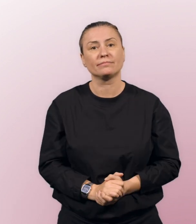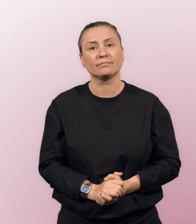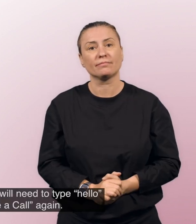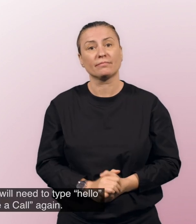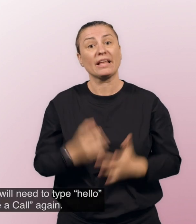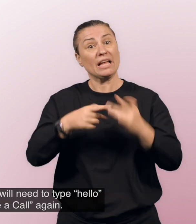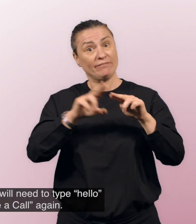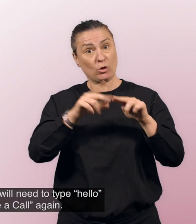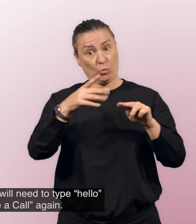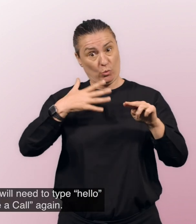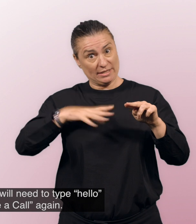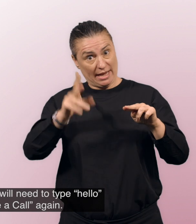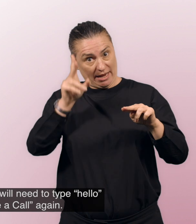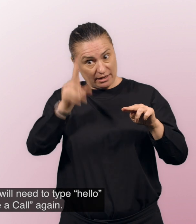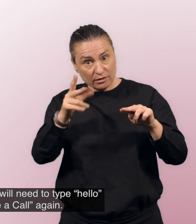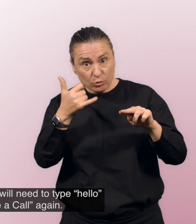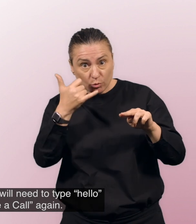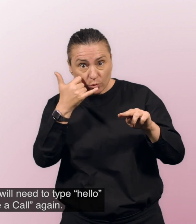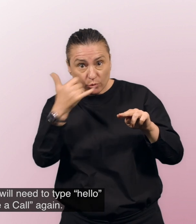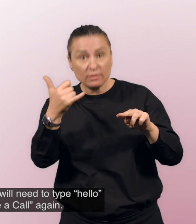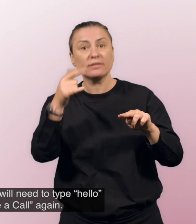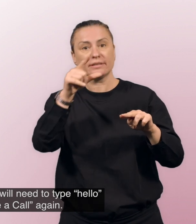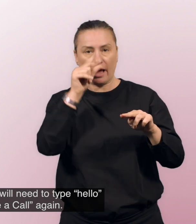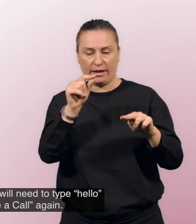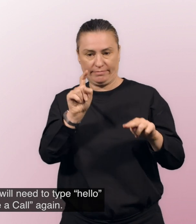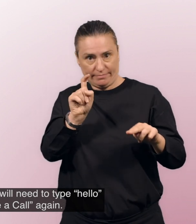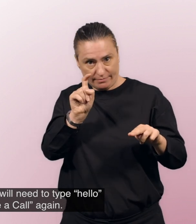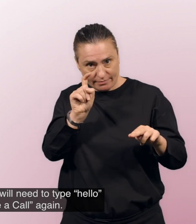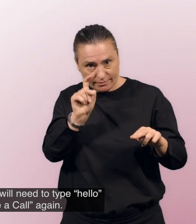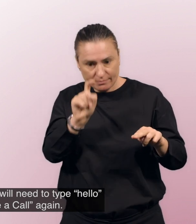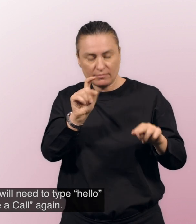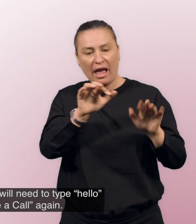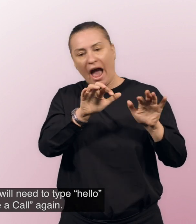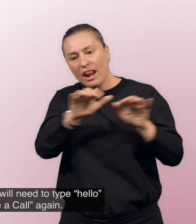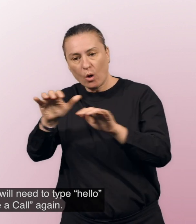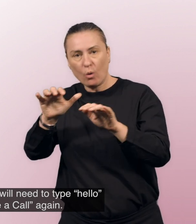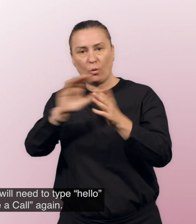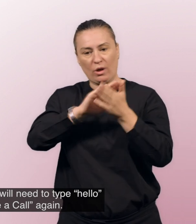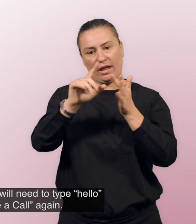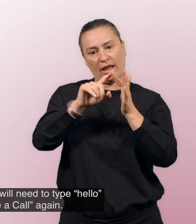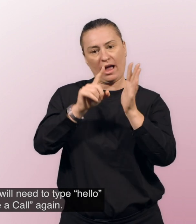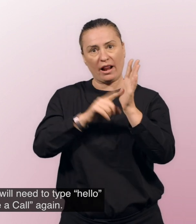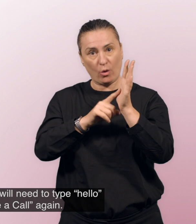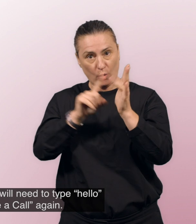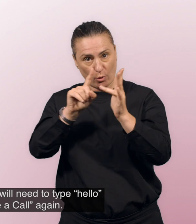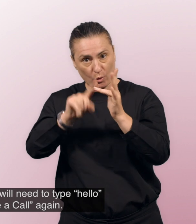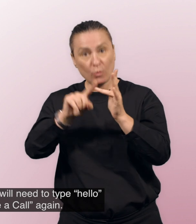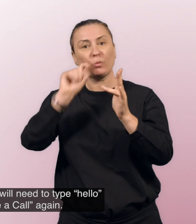To start the call again, you will need to type Hello and click on Make a Call again.